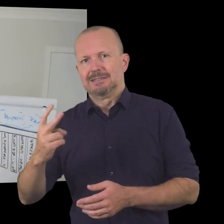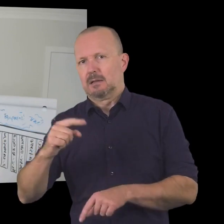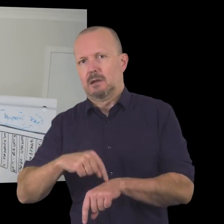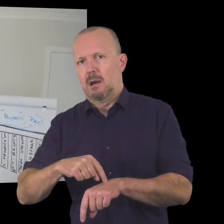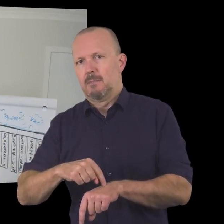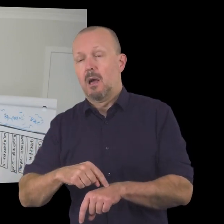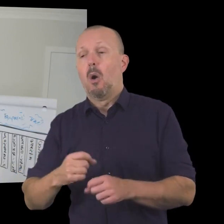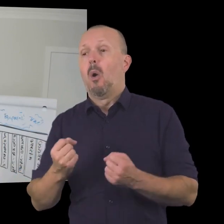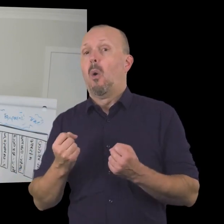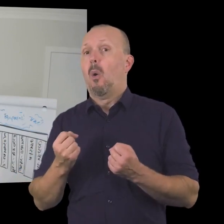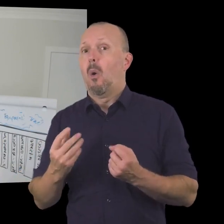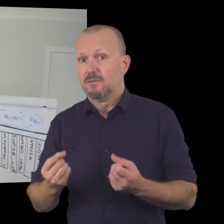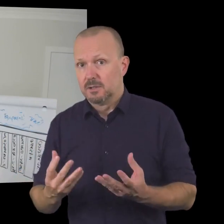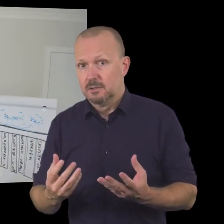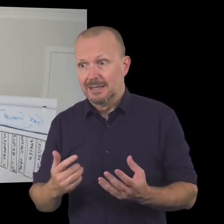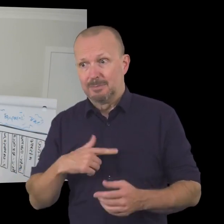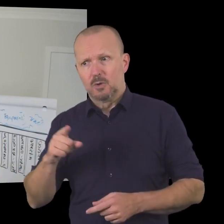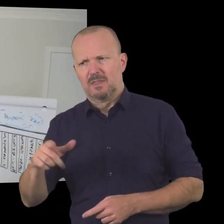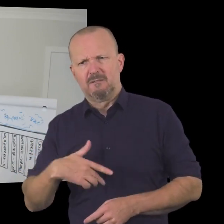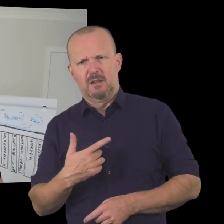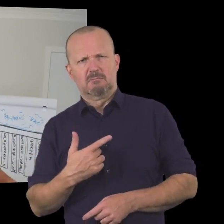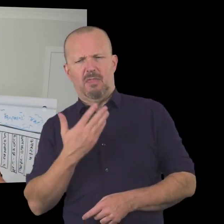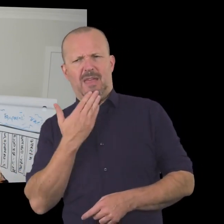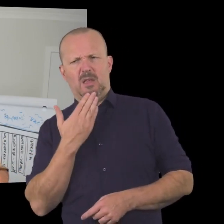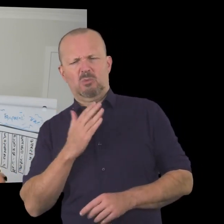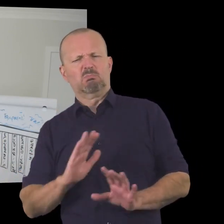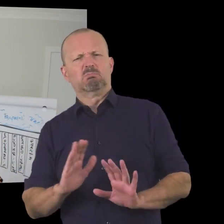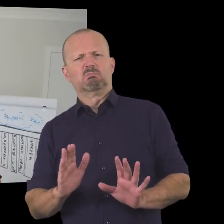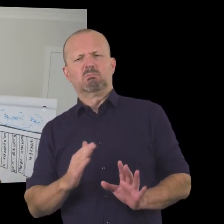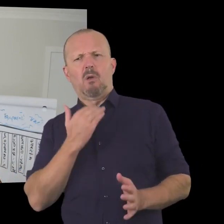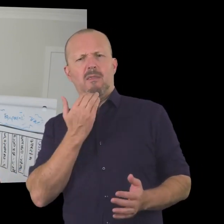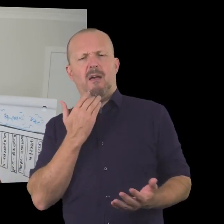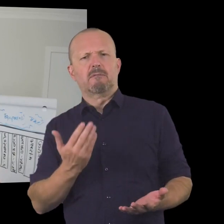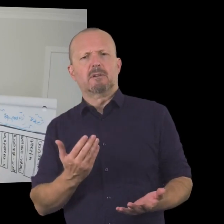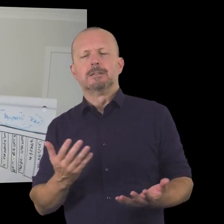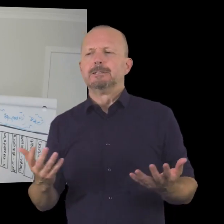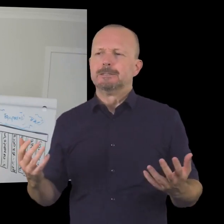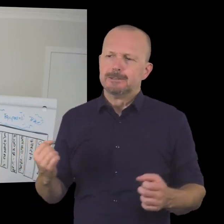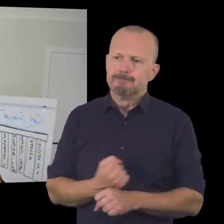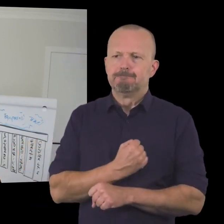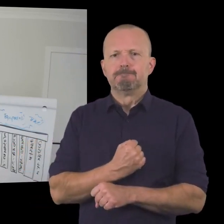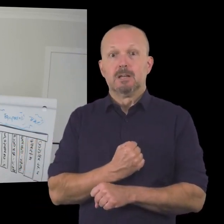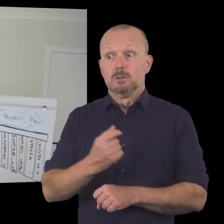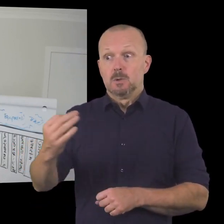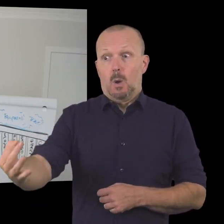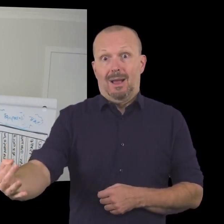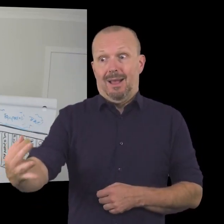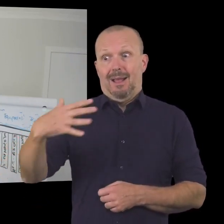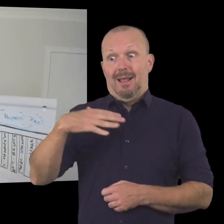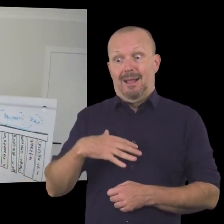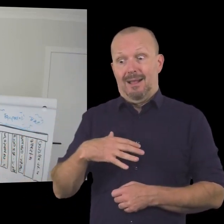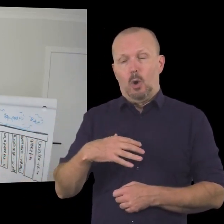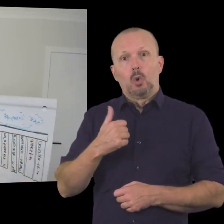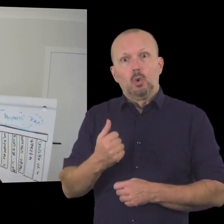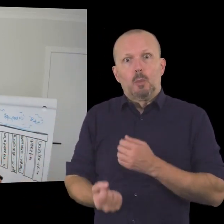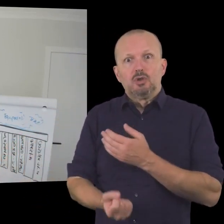organizations we're not usually so great at saying thank you so we put all the work into getting the first donation and then we lose the opportunity to make